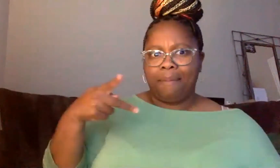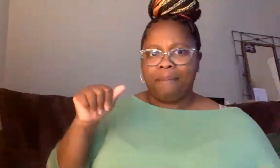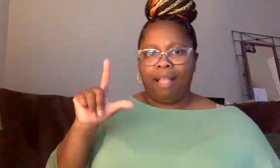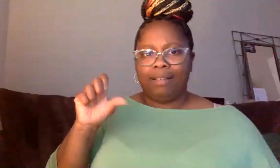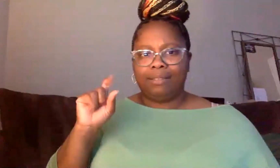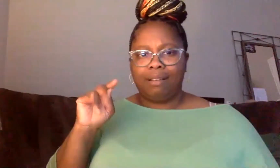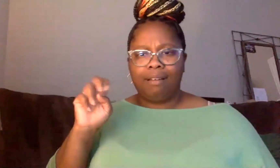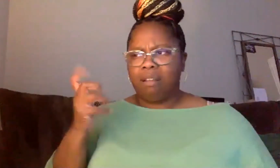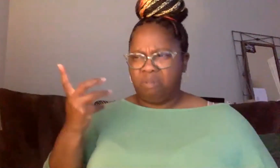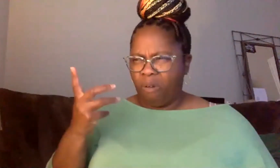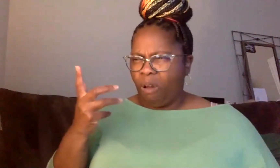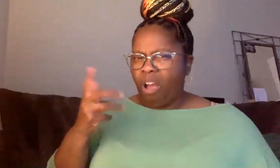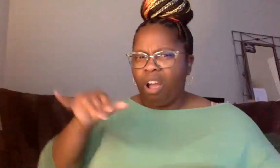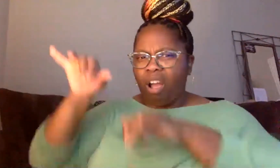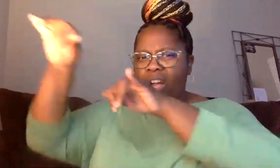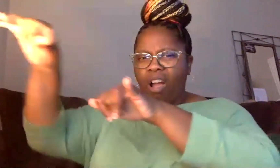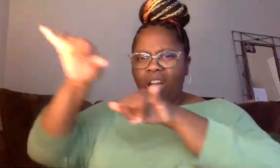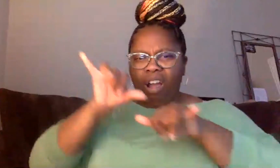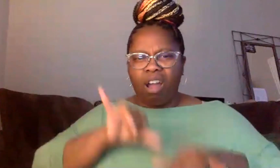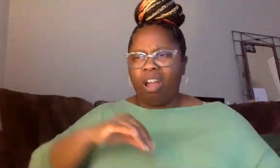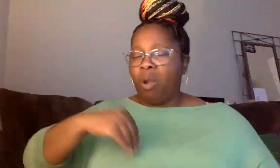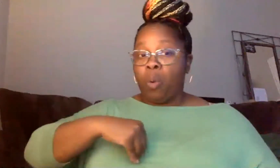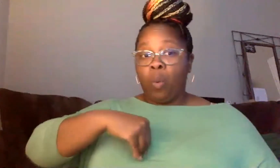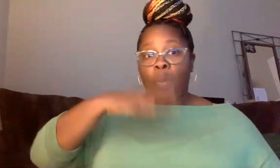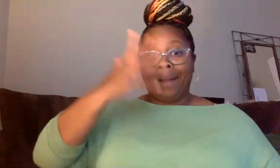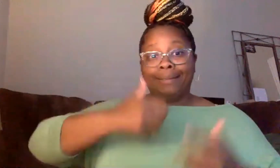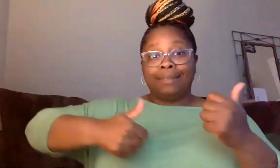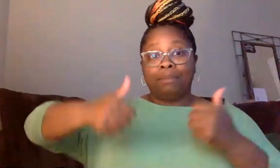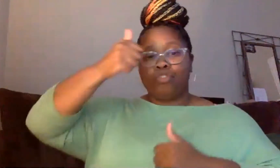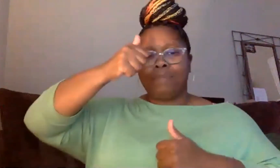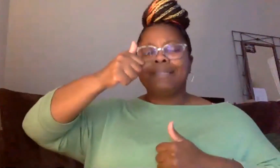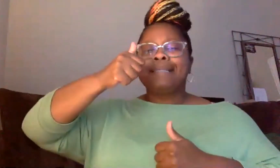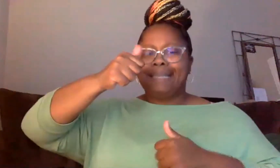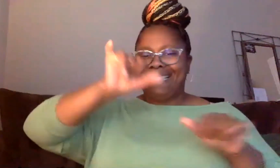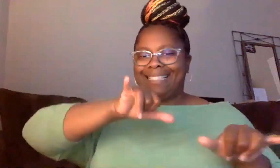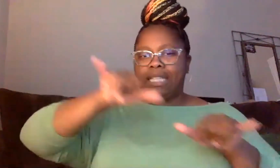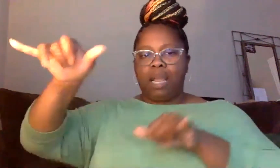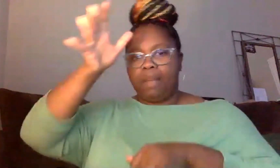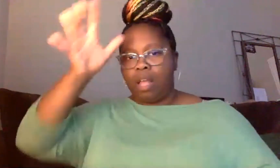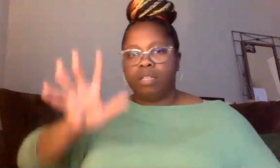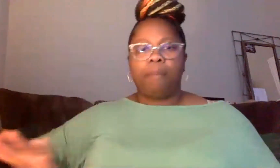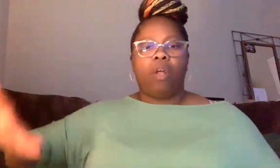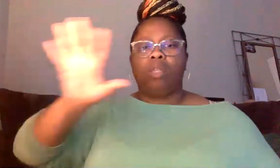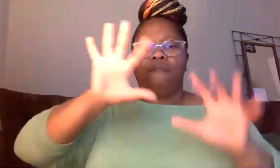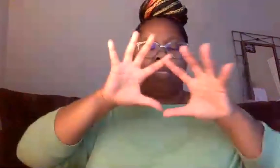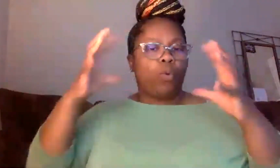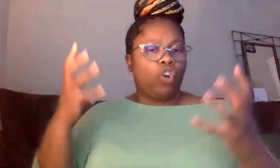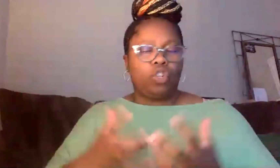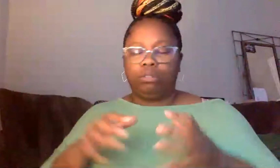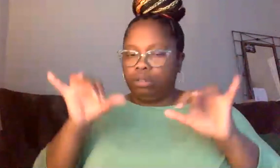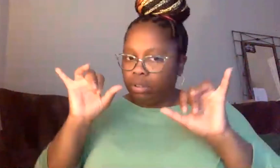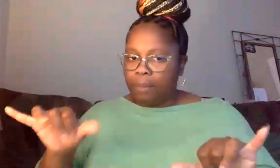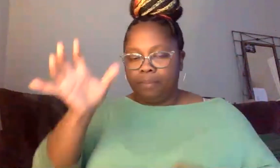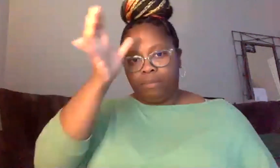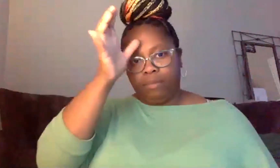parallels, there's so many parallels. White supremacy works the same all over the world, folks. It works the same all over the world. And the